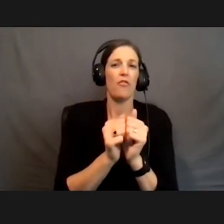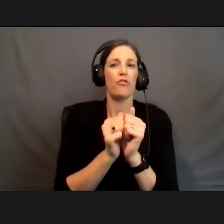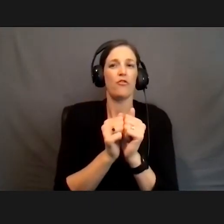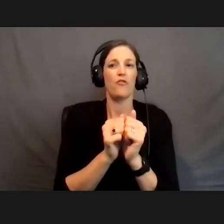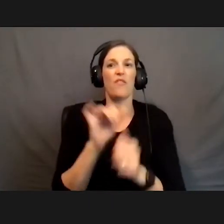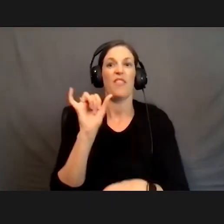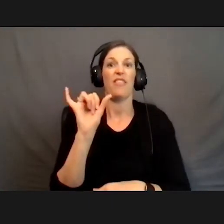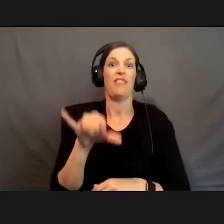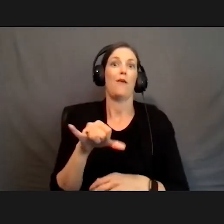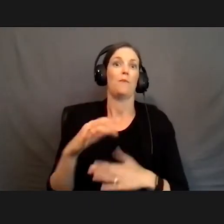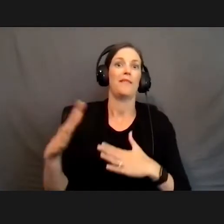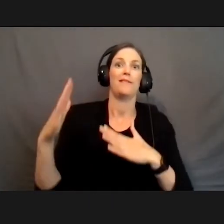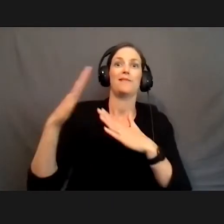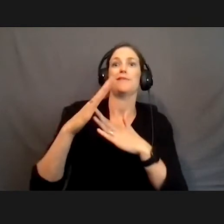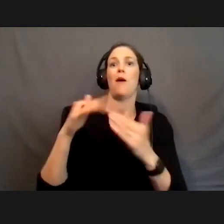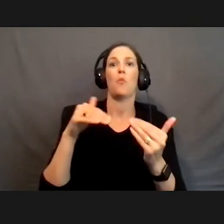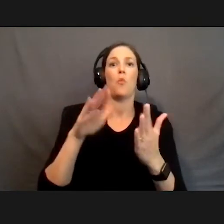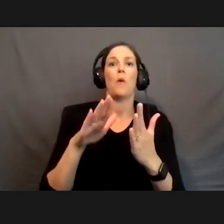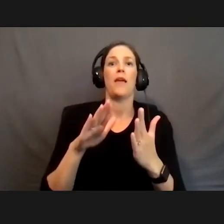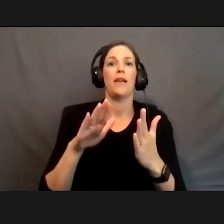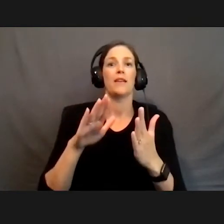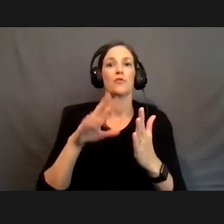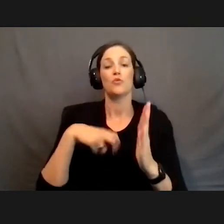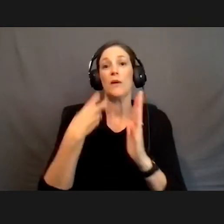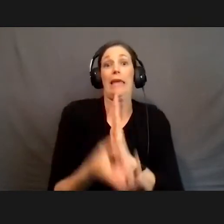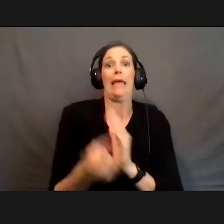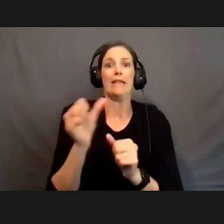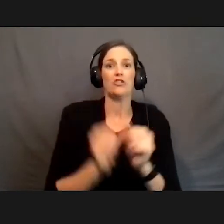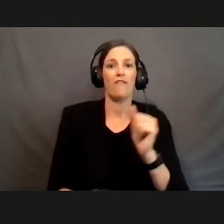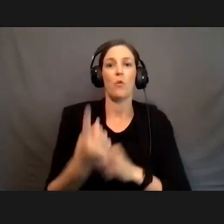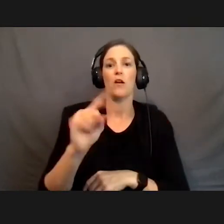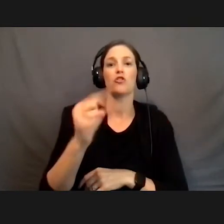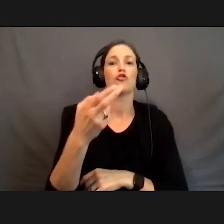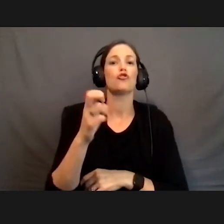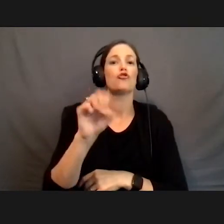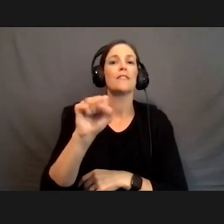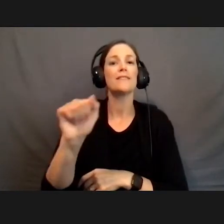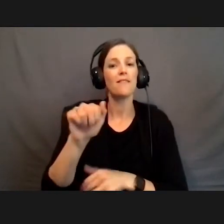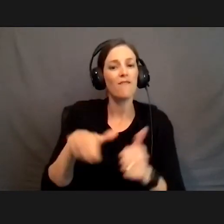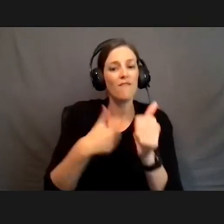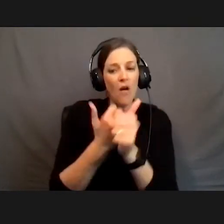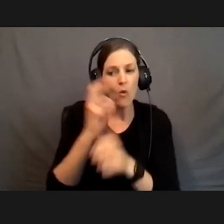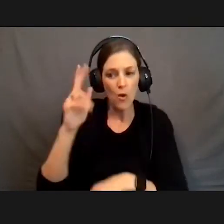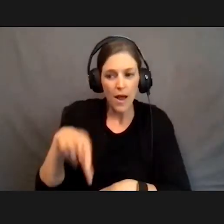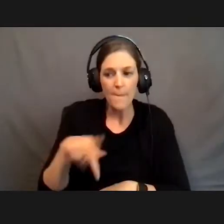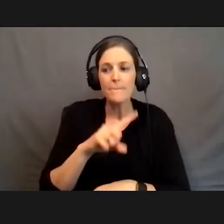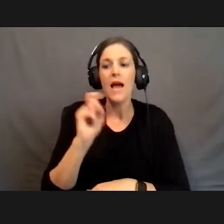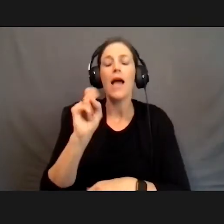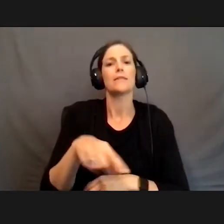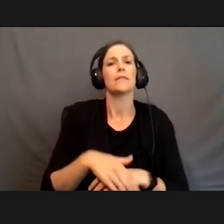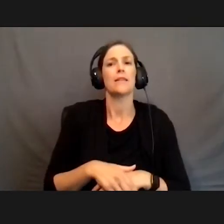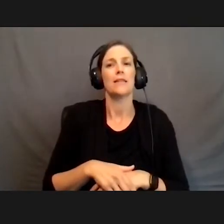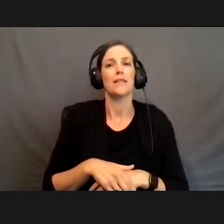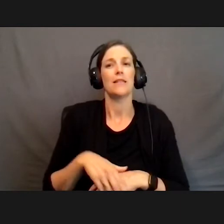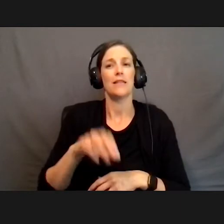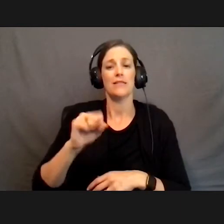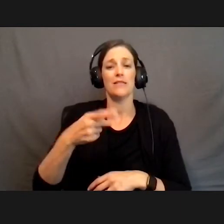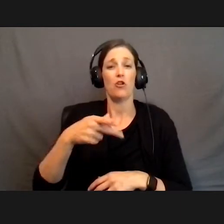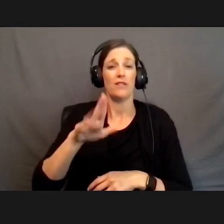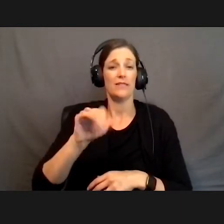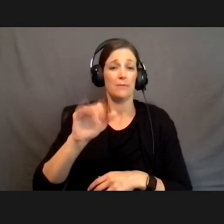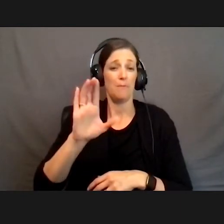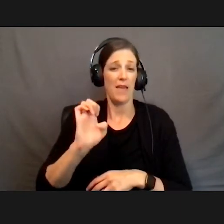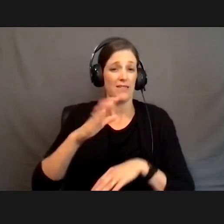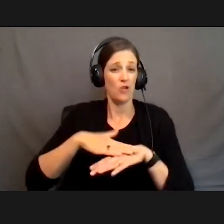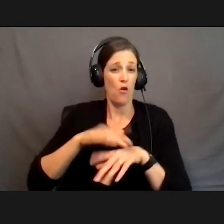ultimate way to engage everyone. Teresa followed up with a question asking, would there be a space on the survey if we would